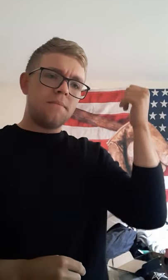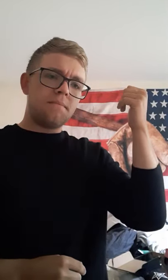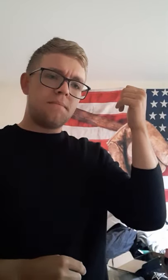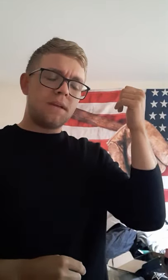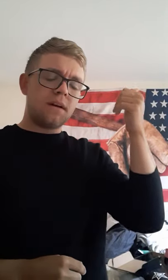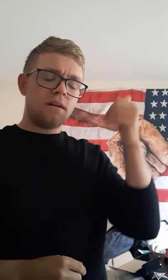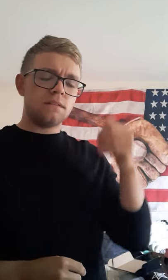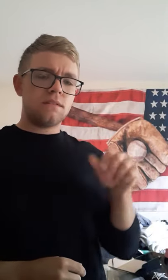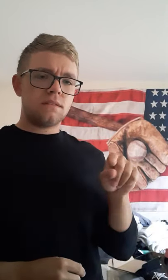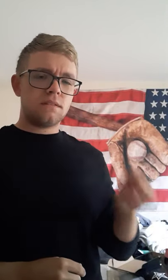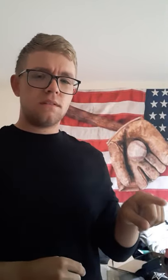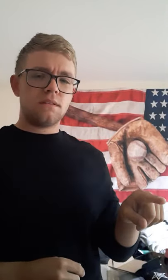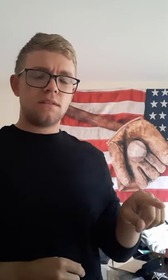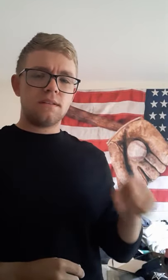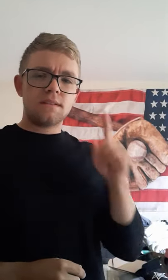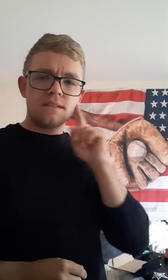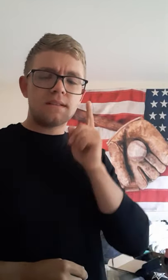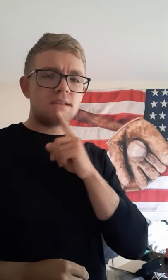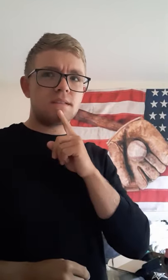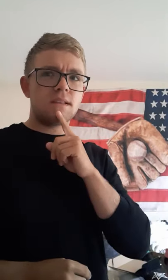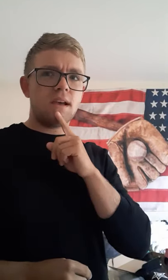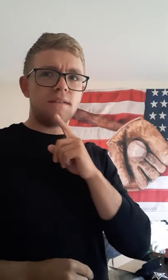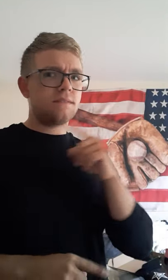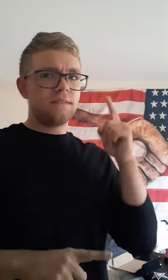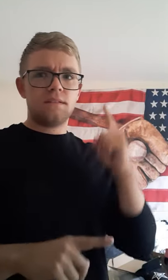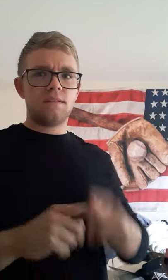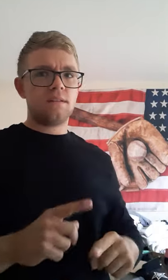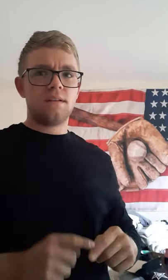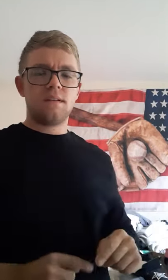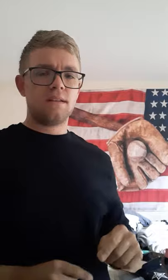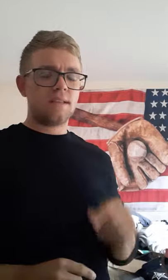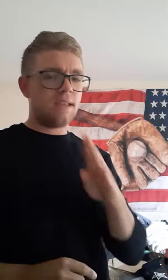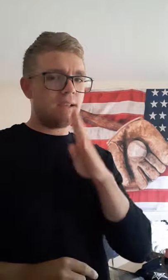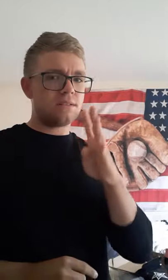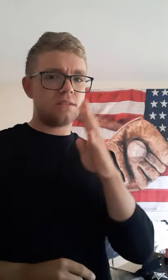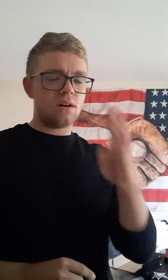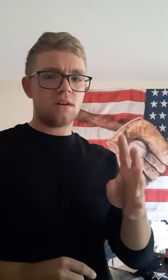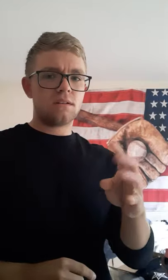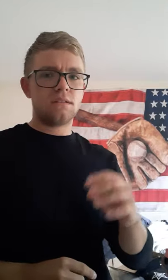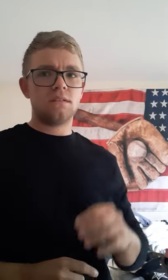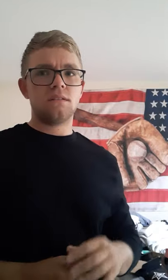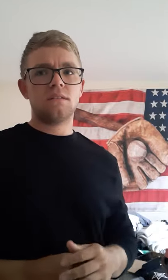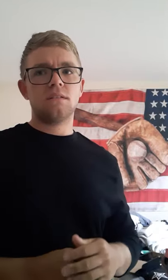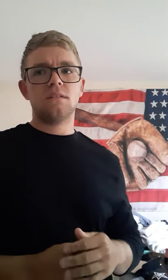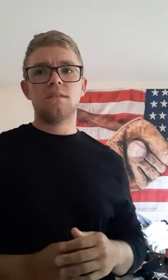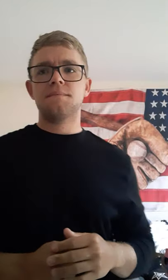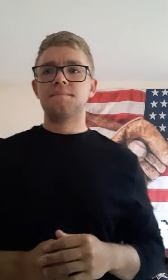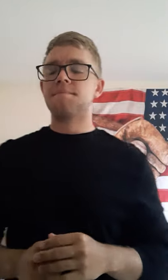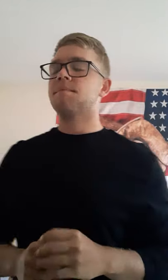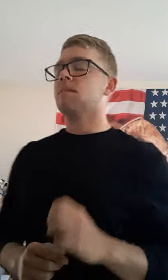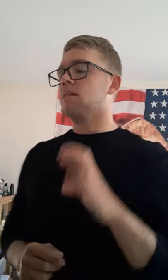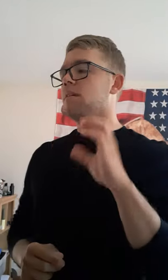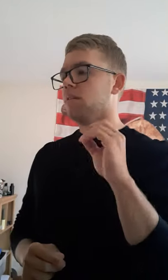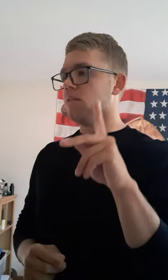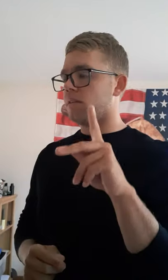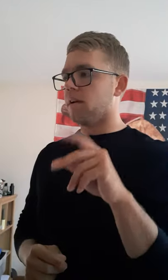Because deaf can't talk. Okay.